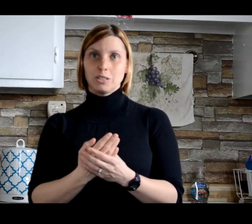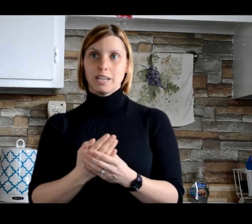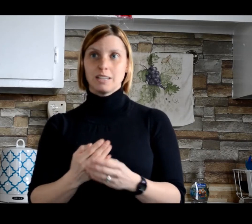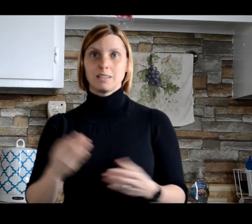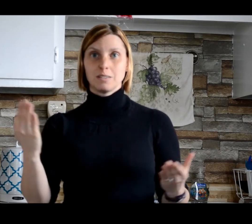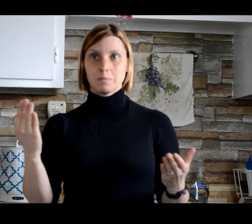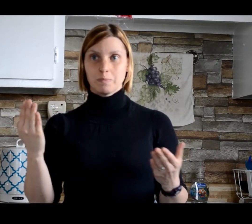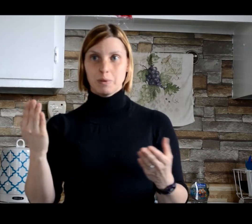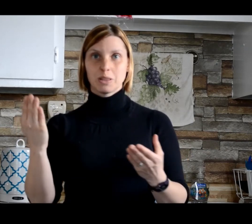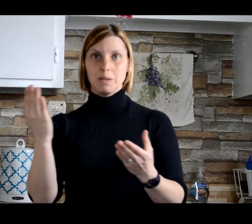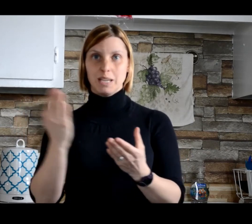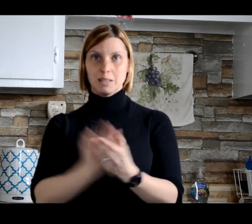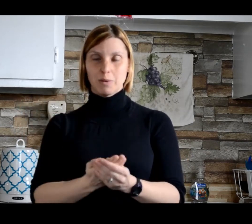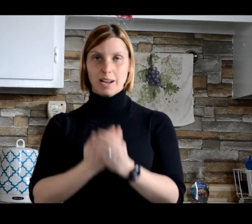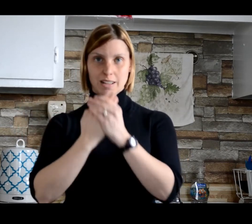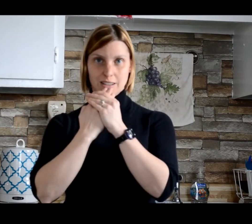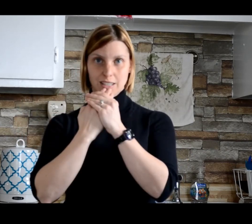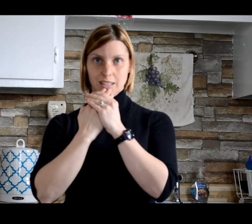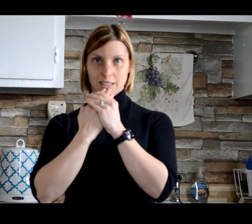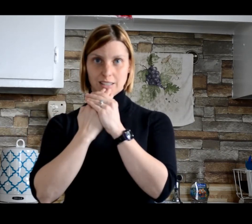can put the meat in the bread and then eat it.